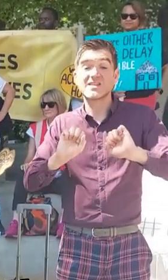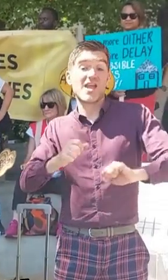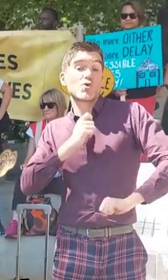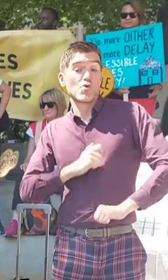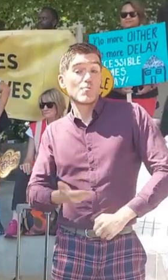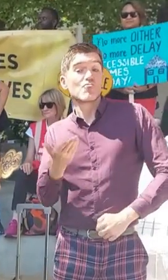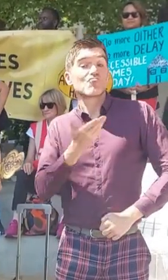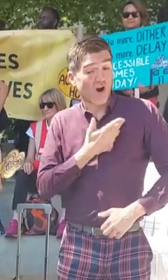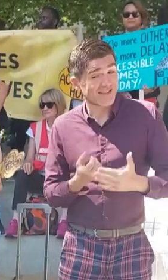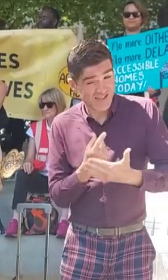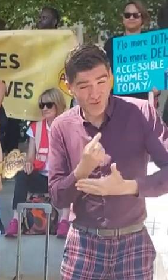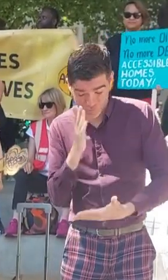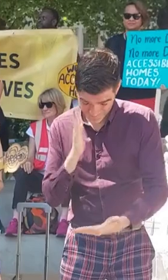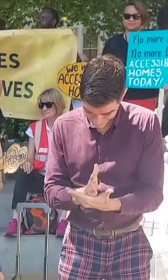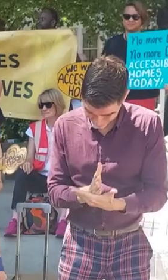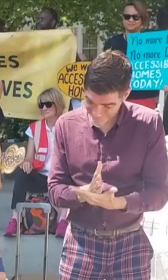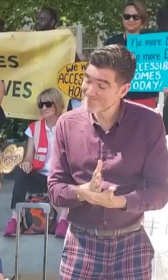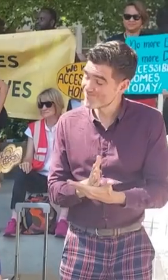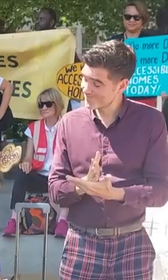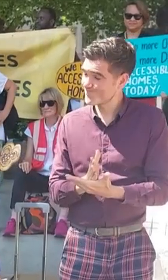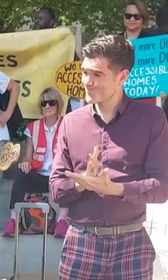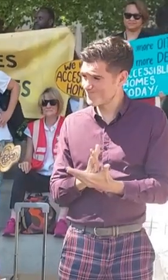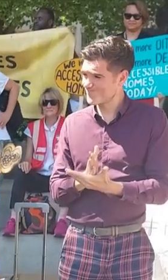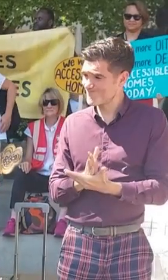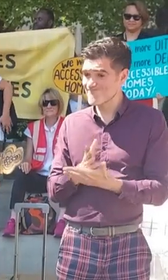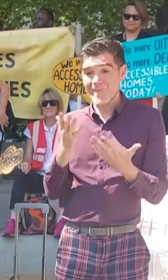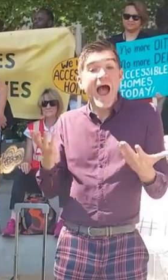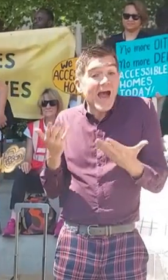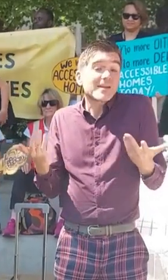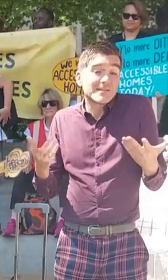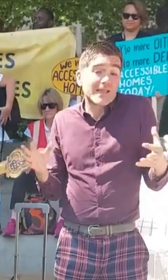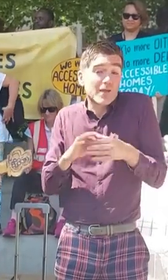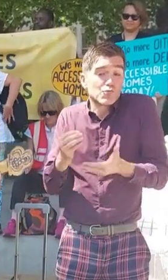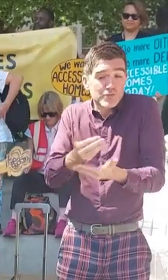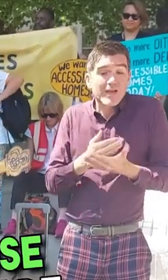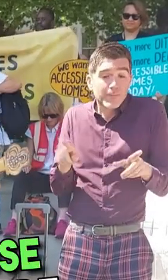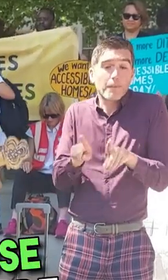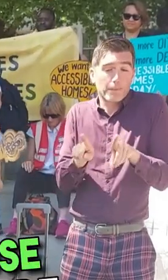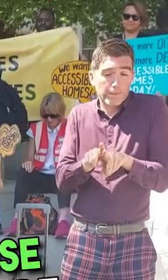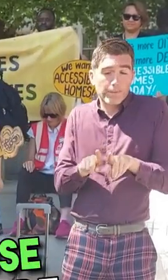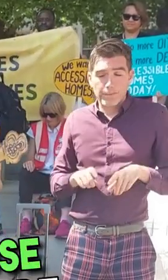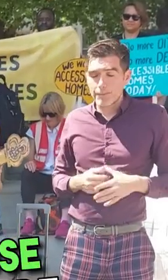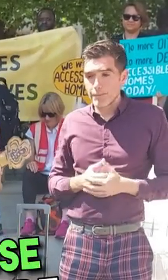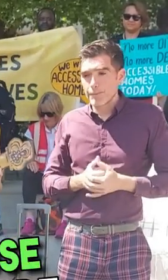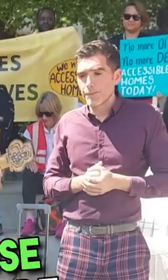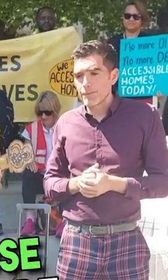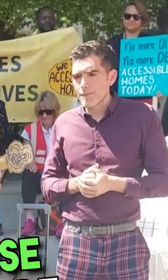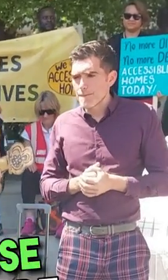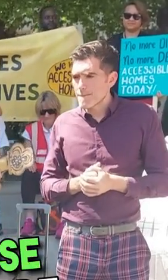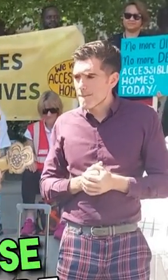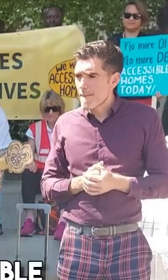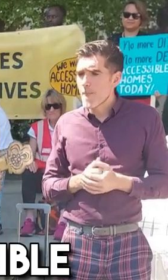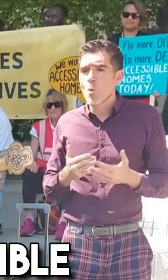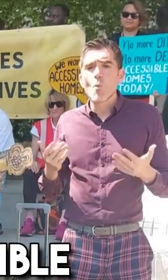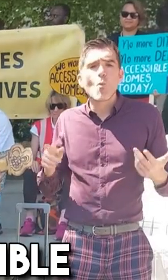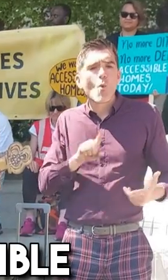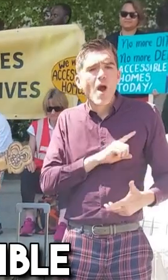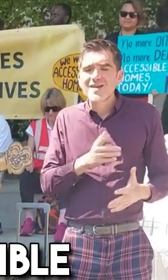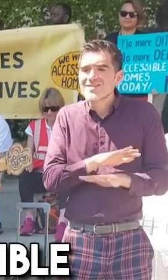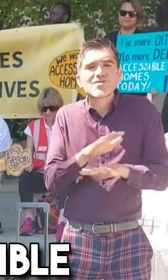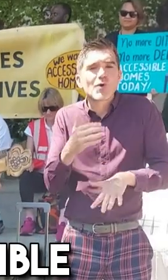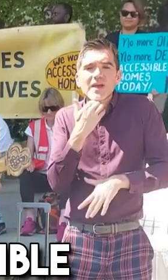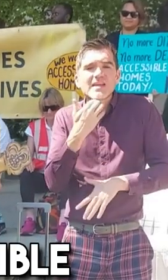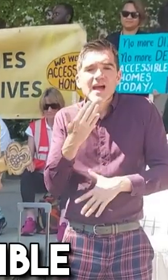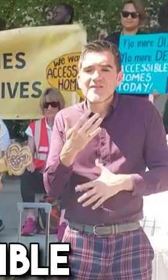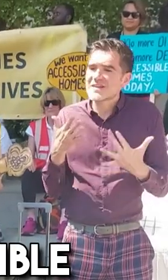issue. It is also a safety issue. Because there are not enough accessible